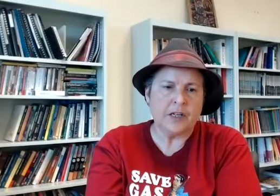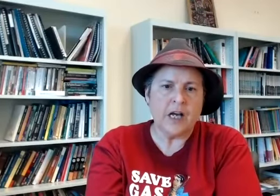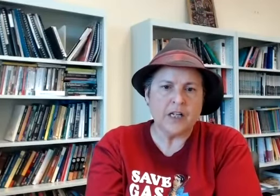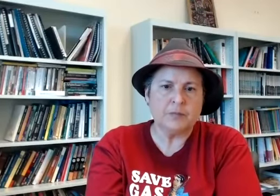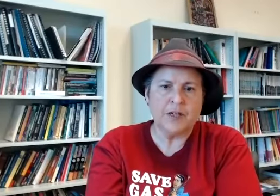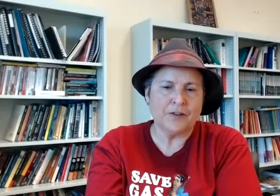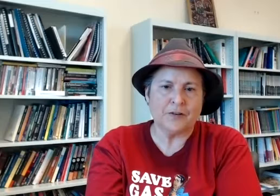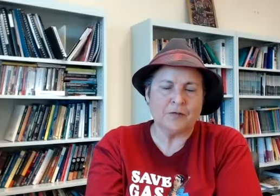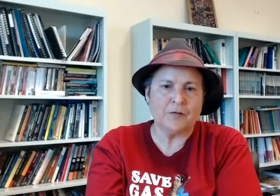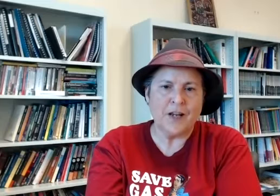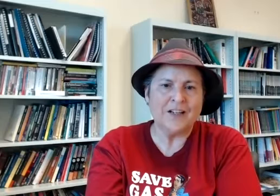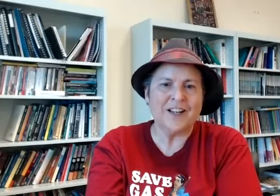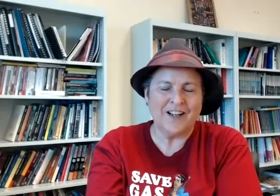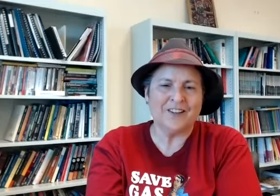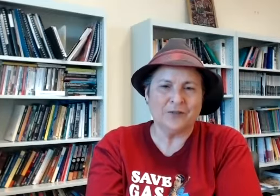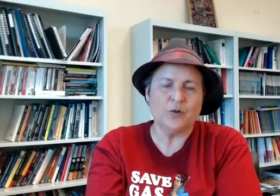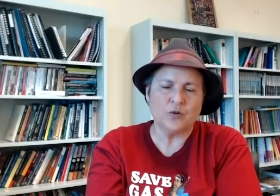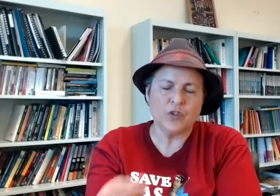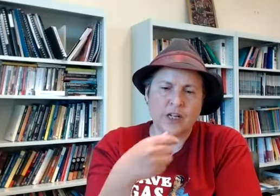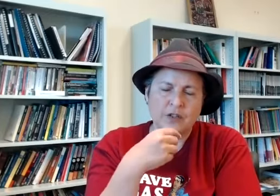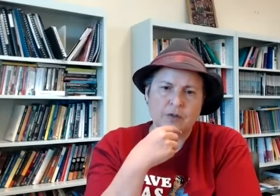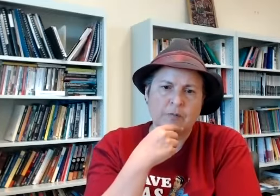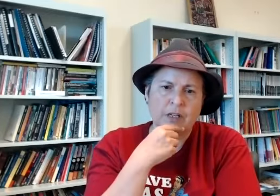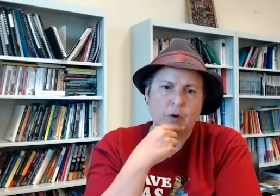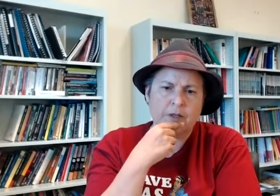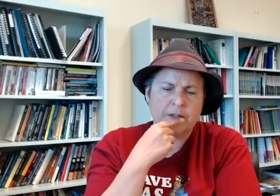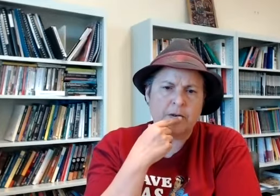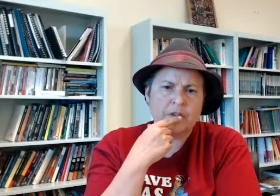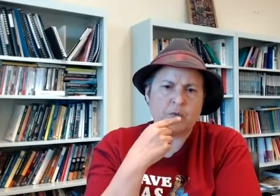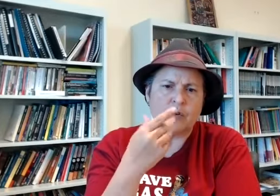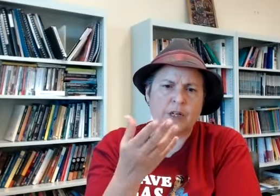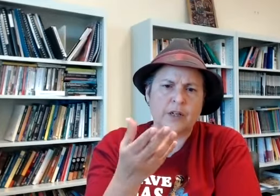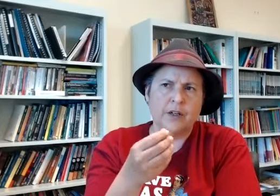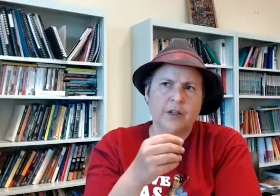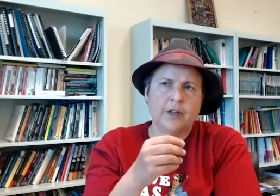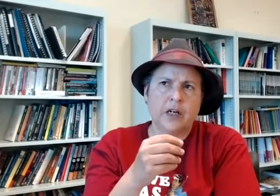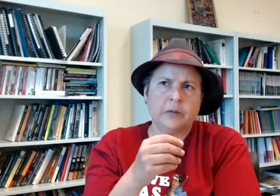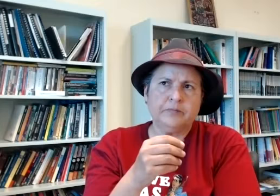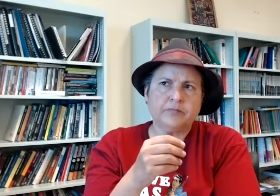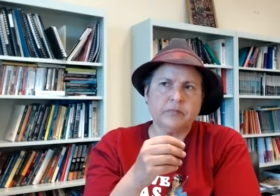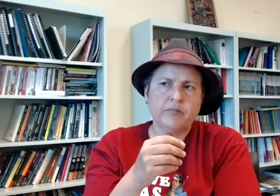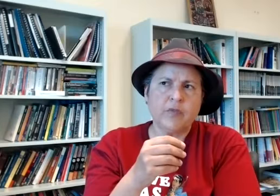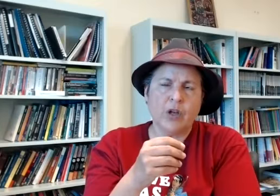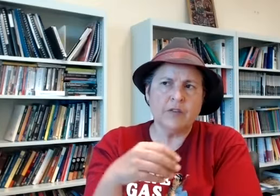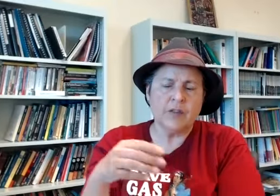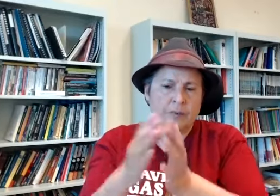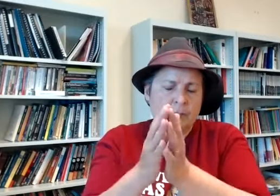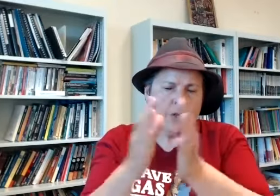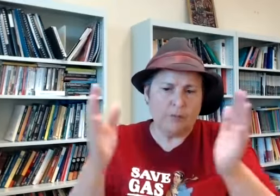arts being at the the vanguard of cultural change in many ways so i'm just wondering um given that big big broader